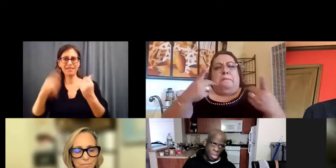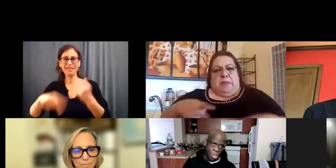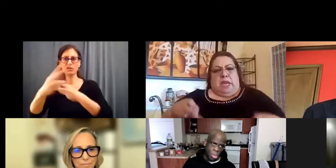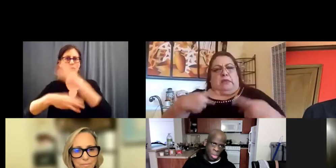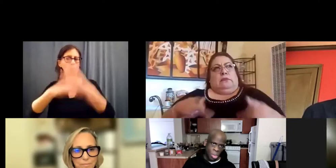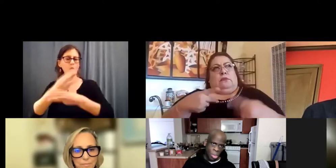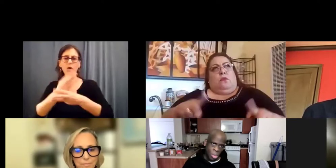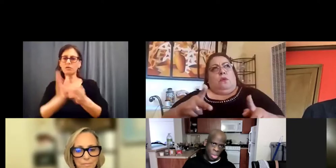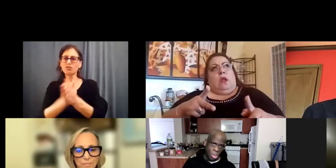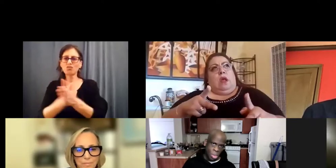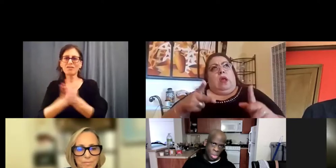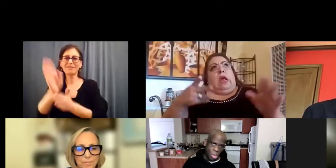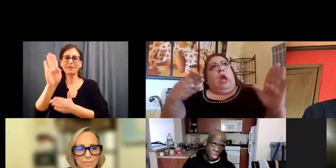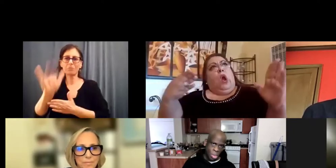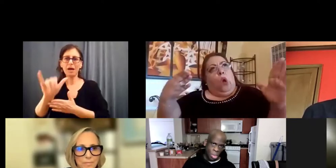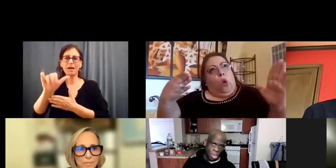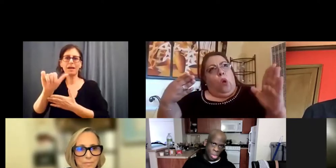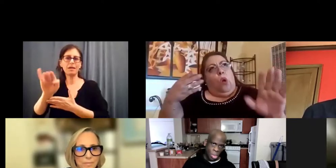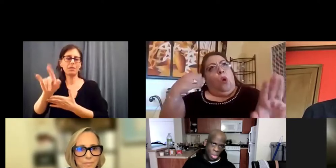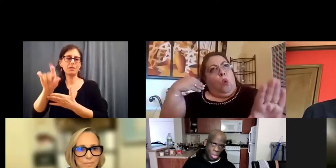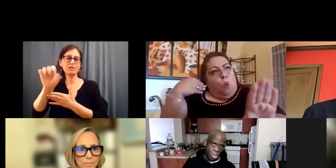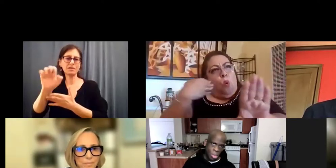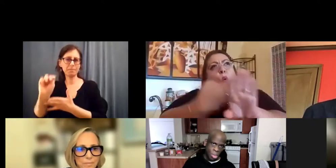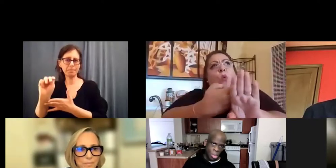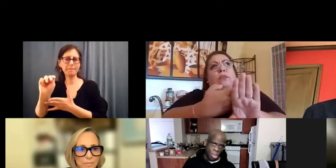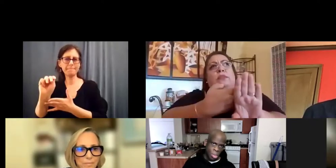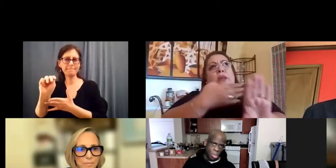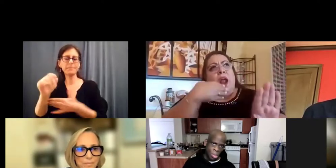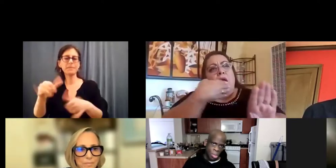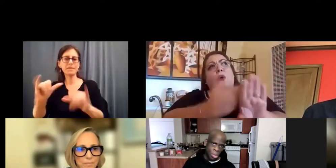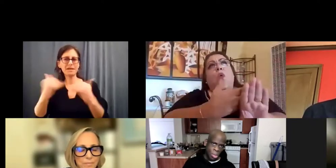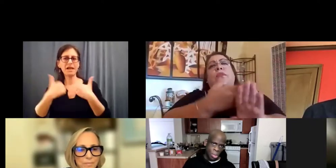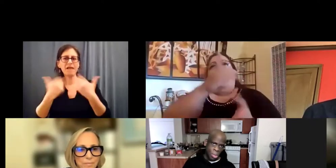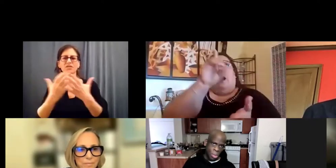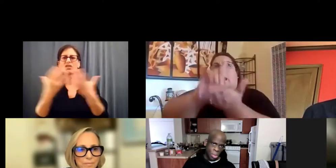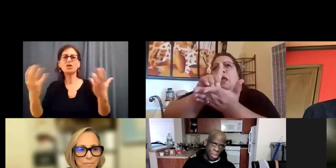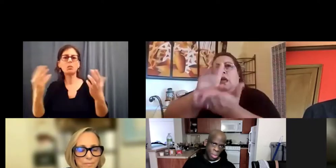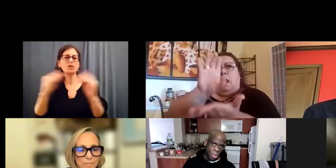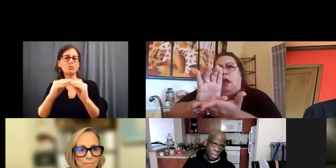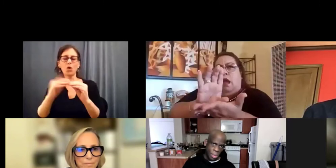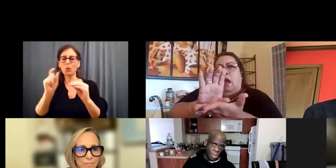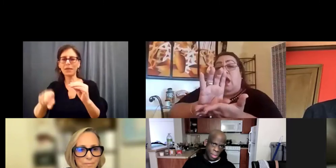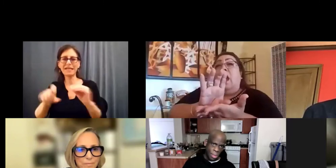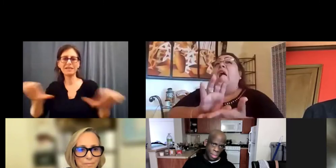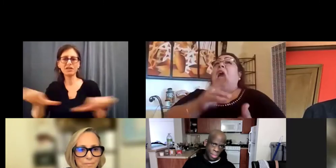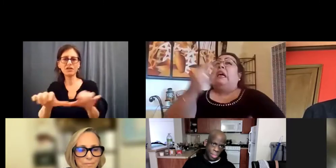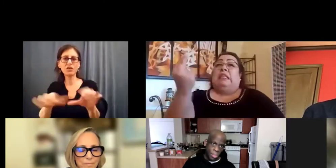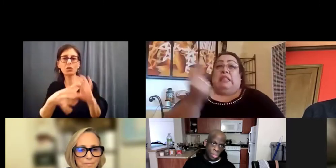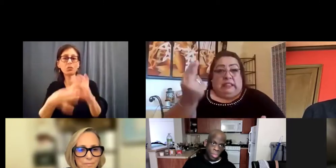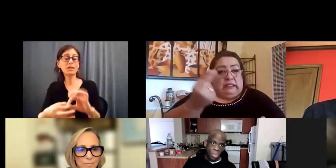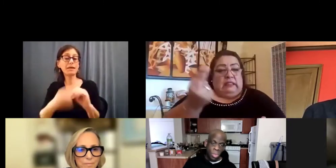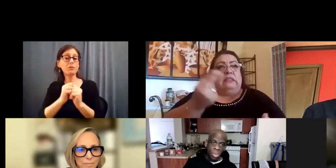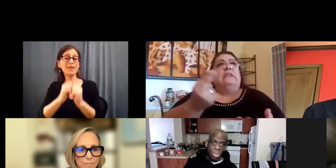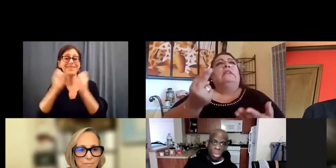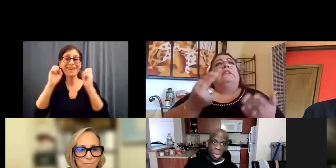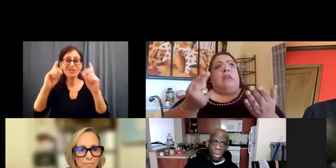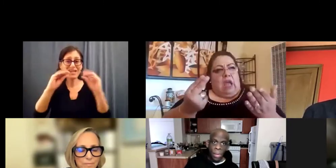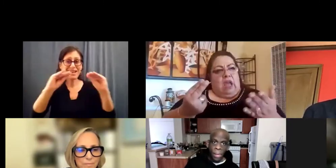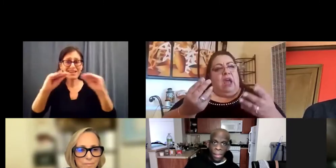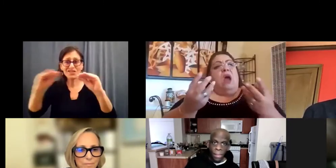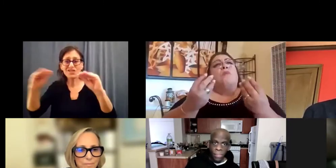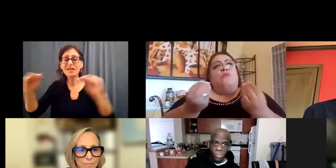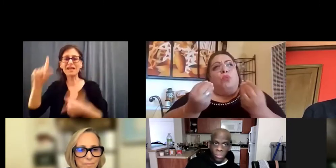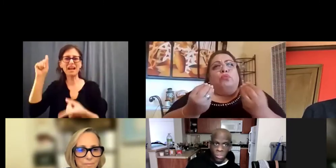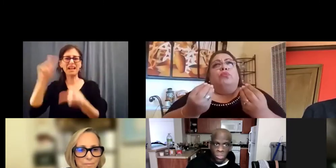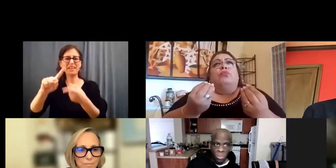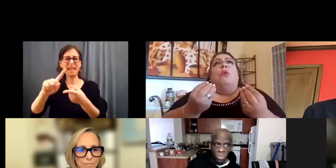driven by ableism, that there's still so much more to do in terms of education, in terms of reducing